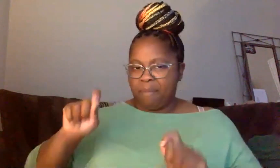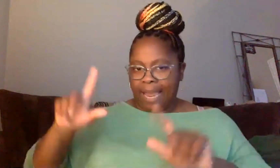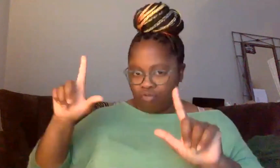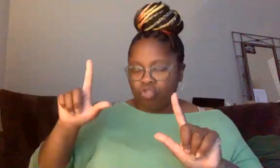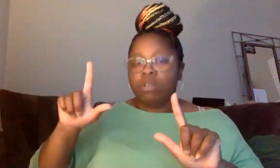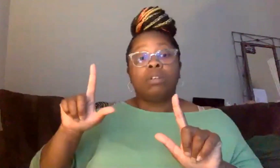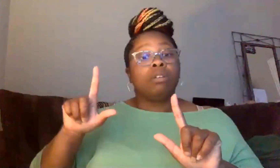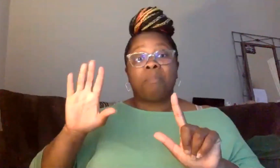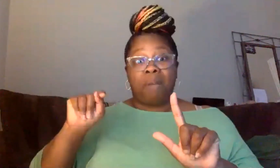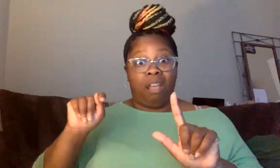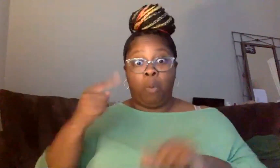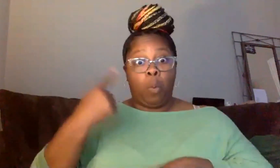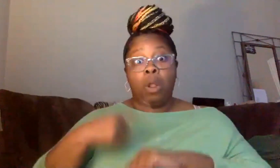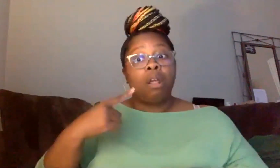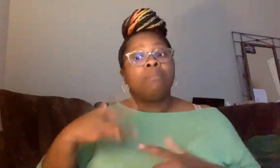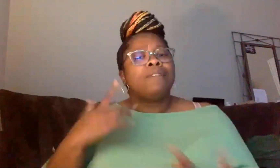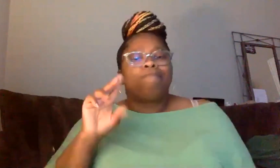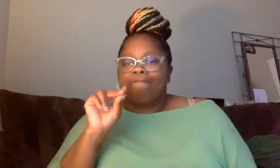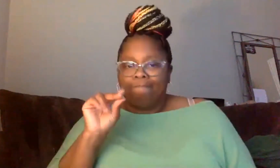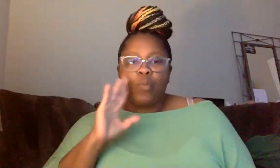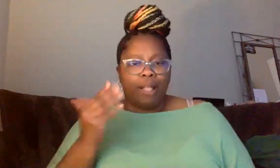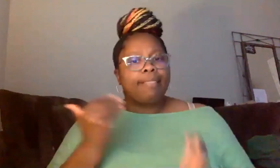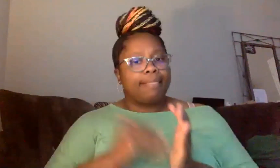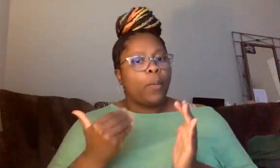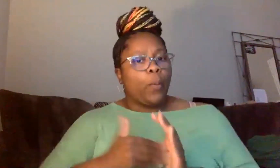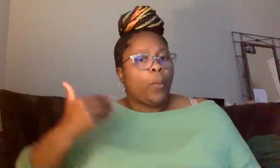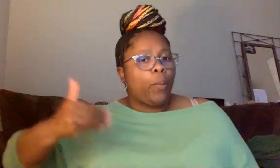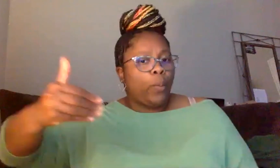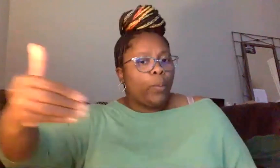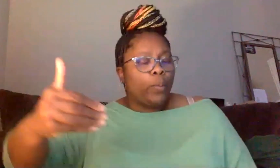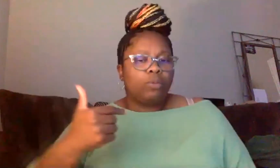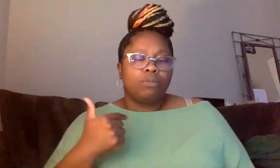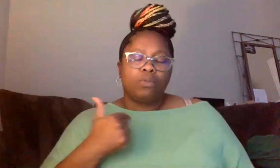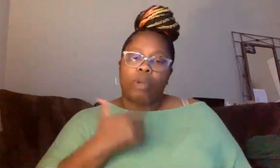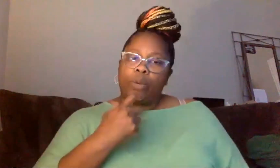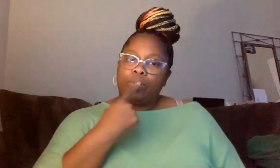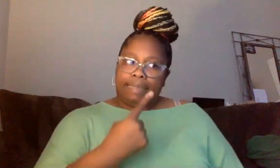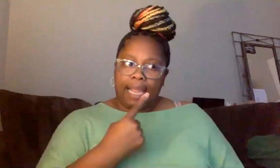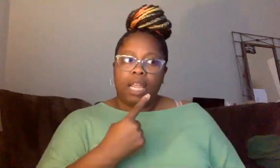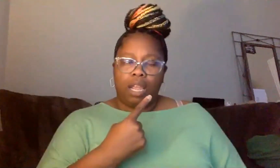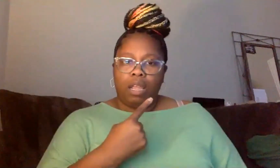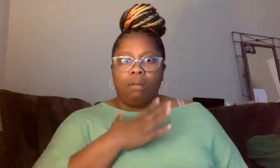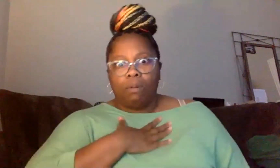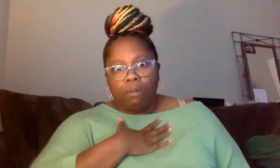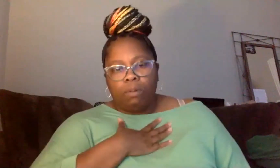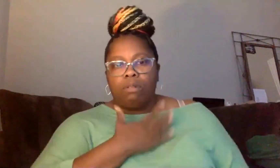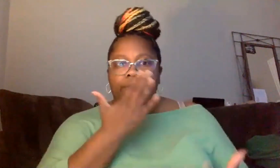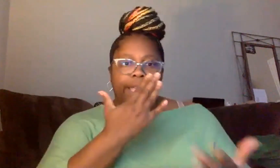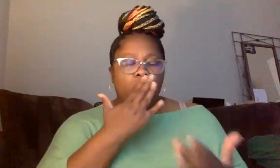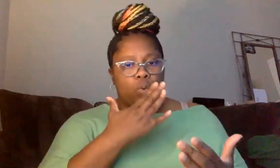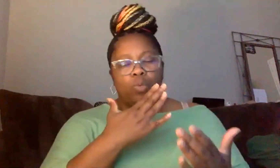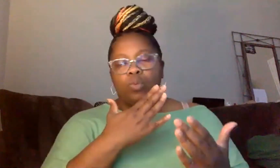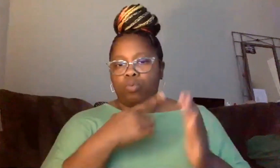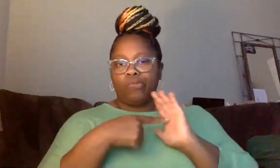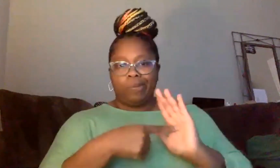events. So that's that's all I want to say except a really heartfelt thank you on behalf of